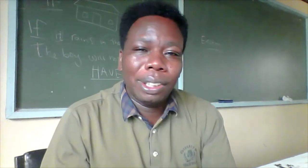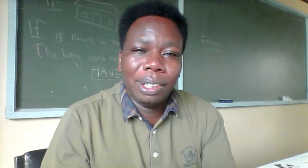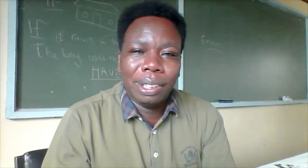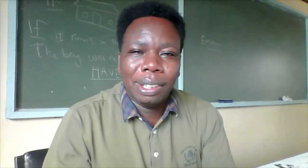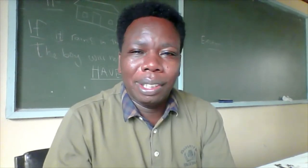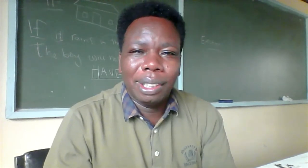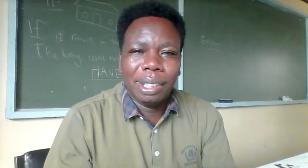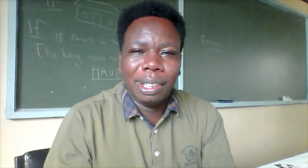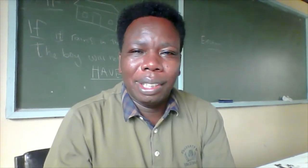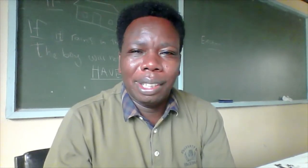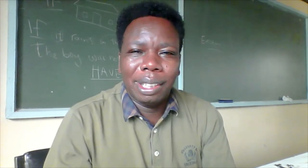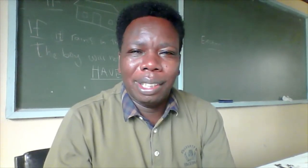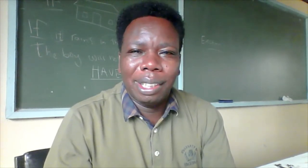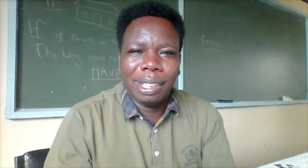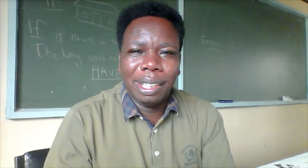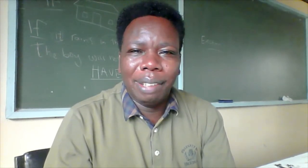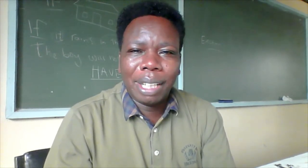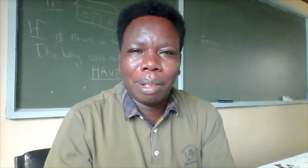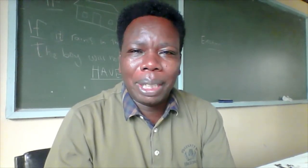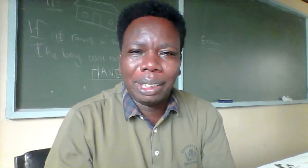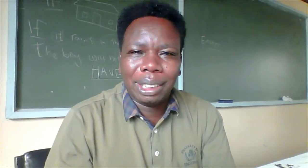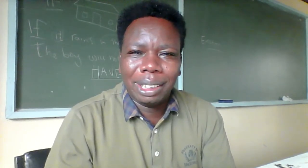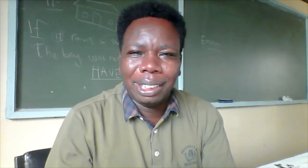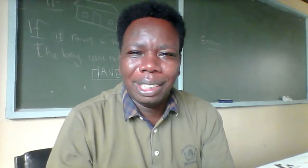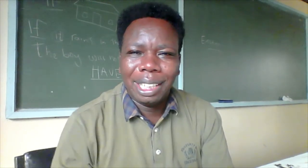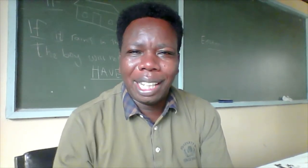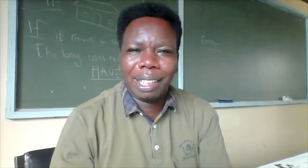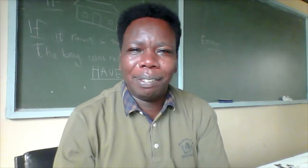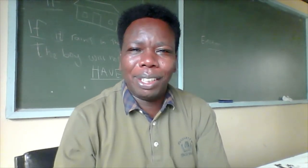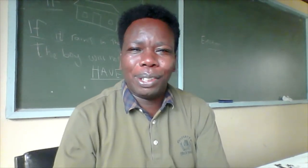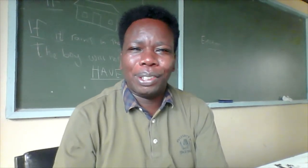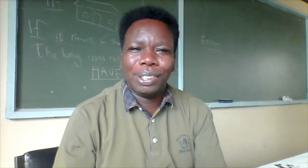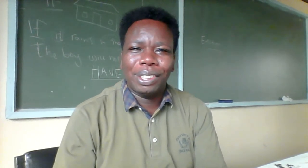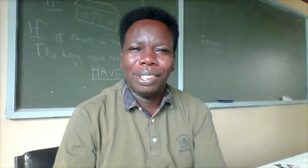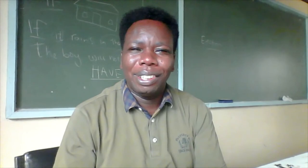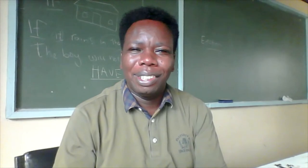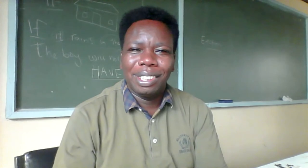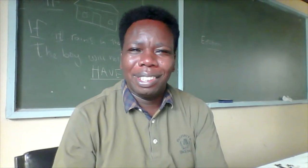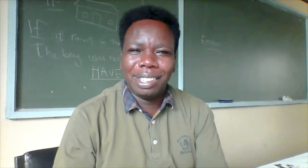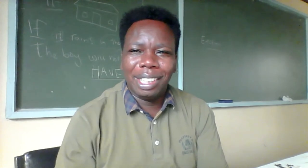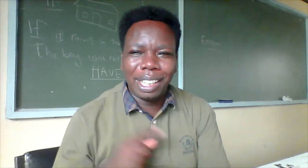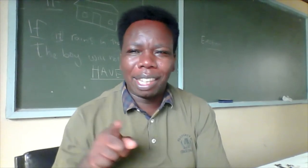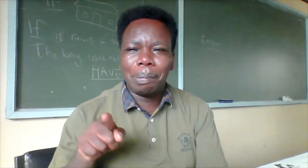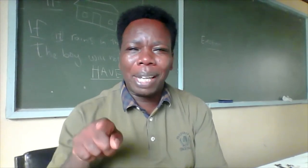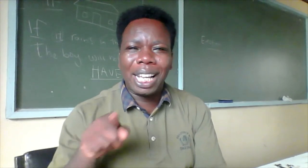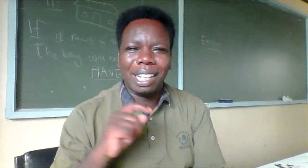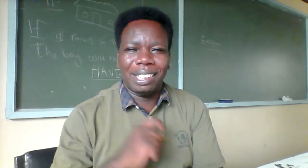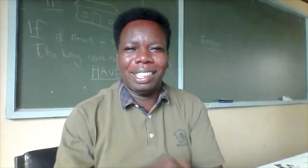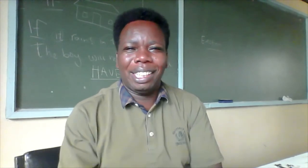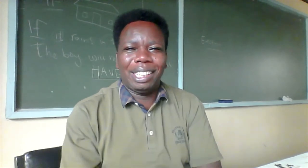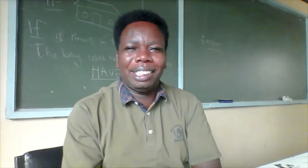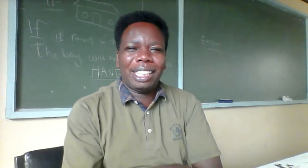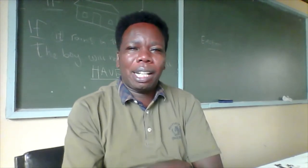leave a comment like the video link the bell there there